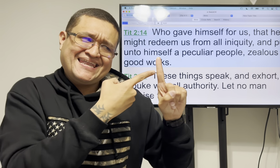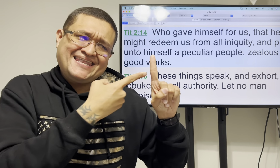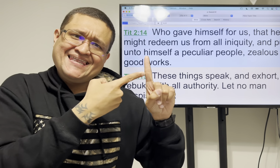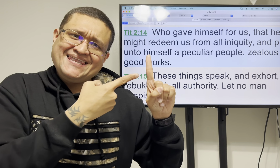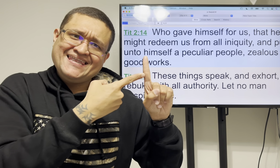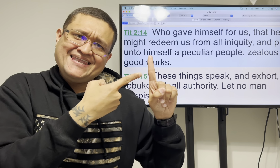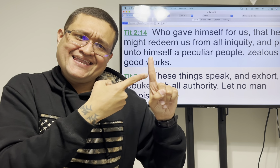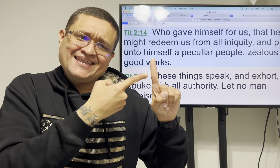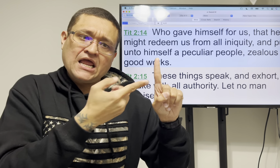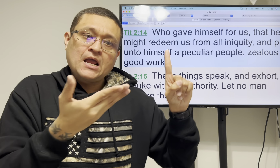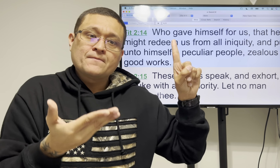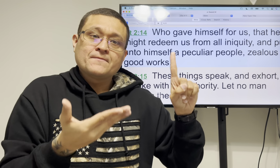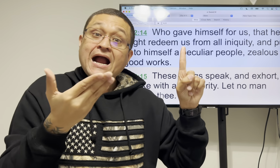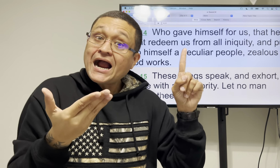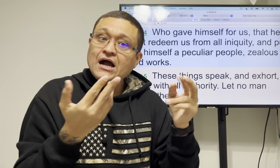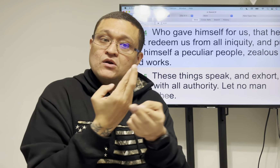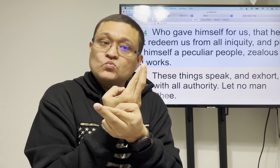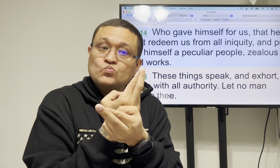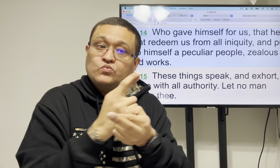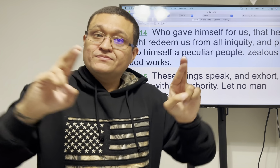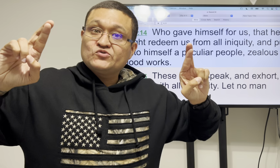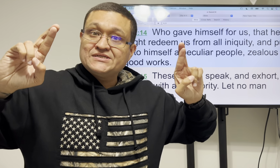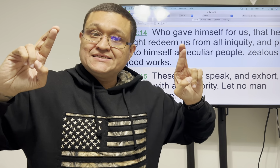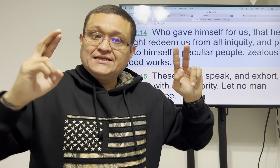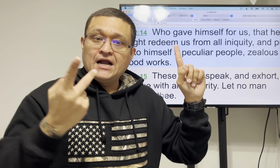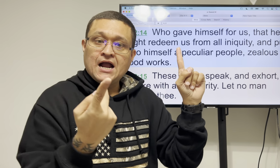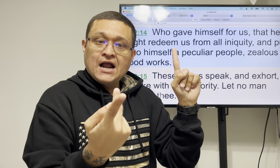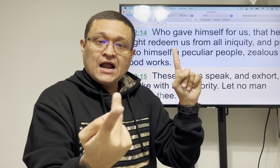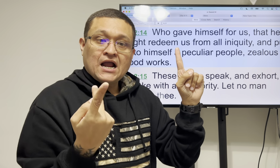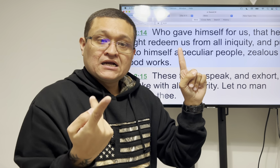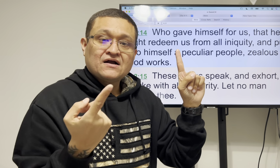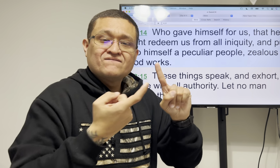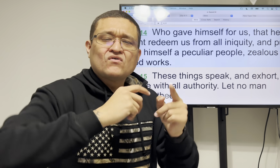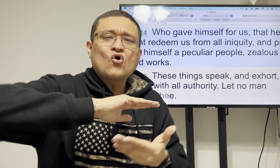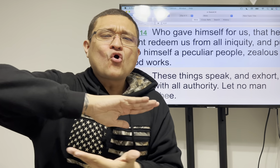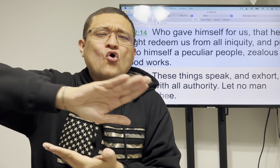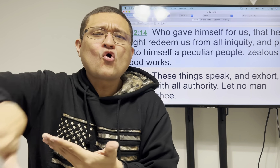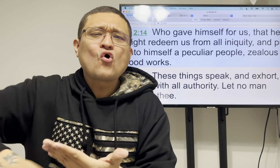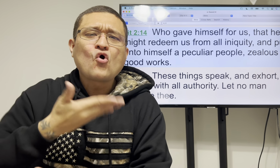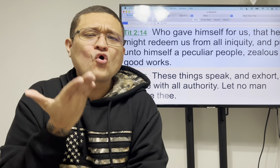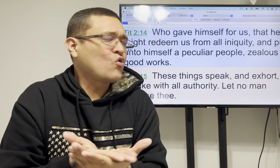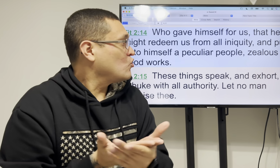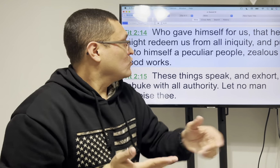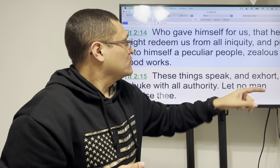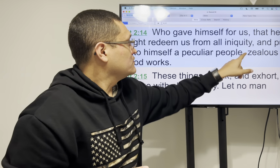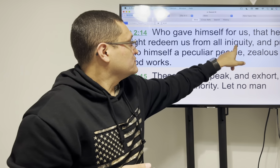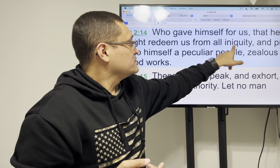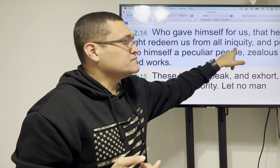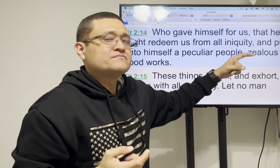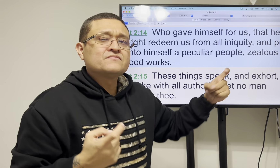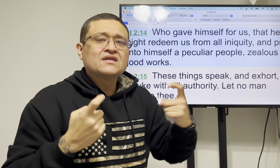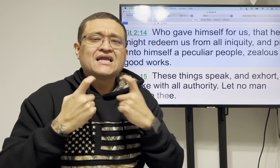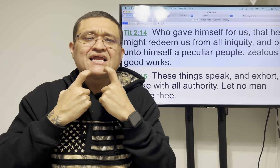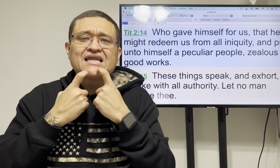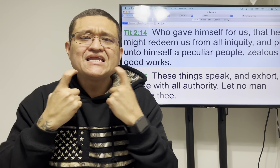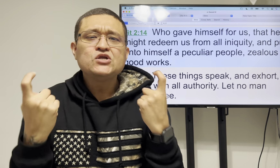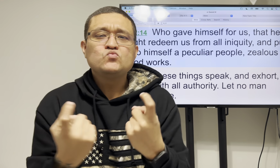that he might redeem us from all iniquity so